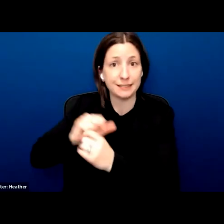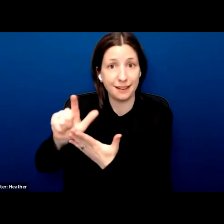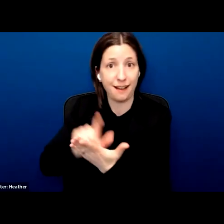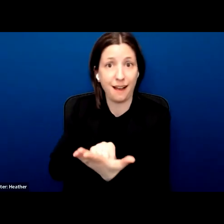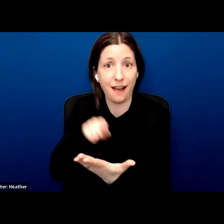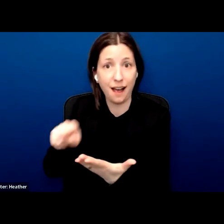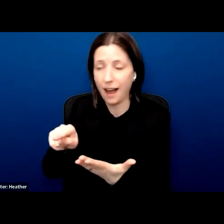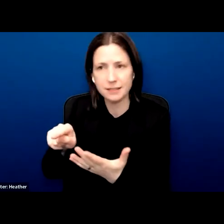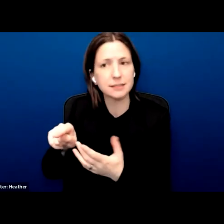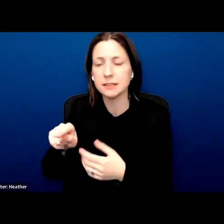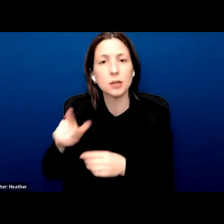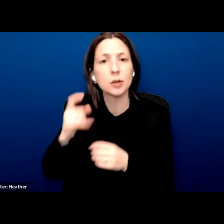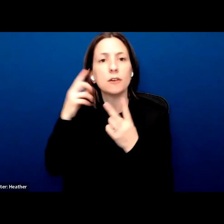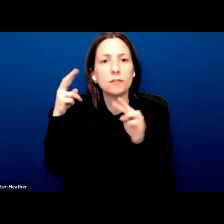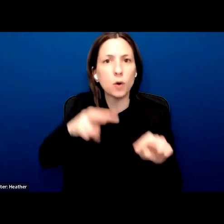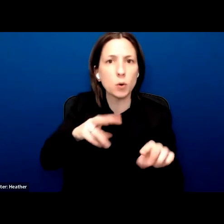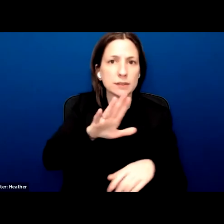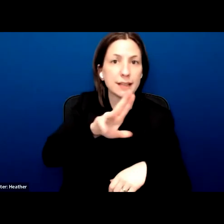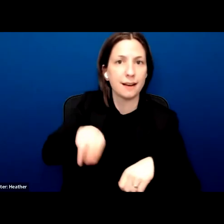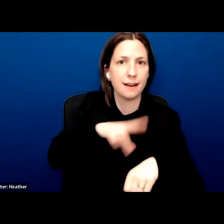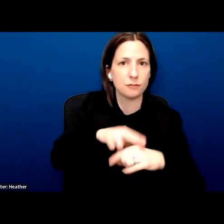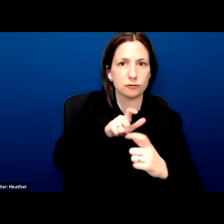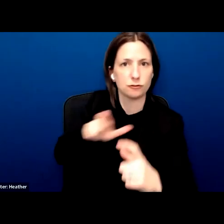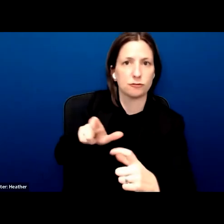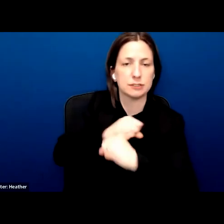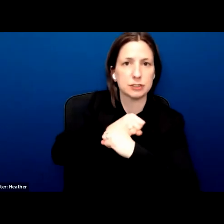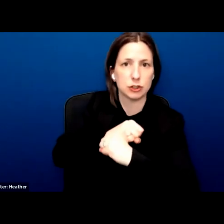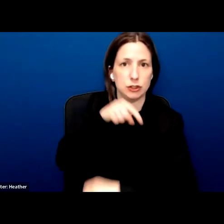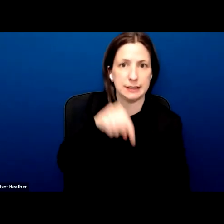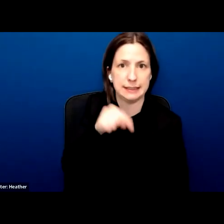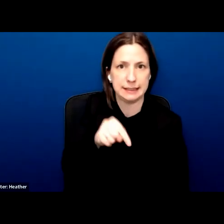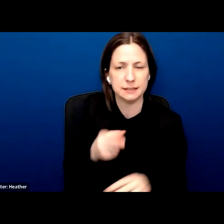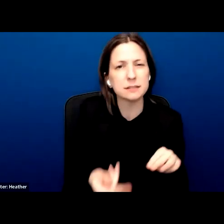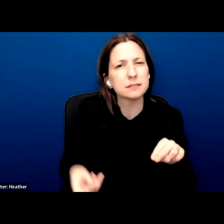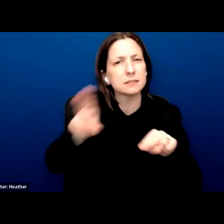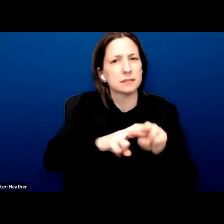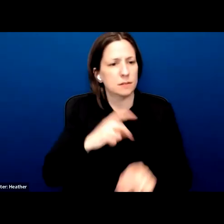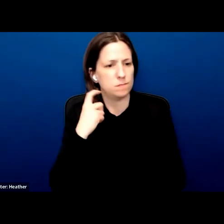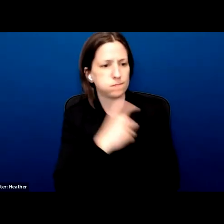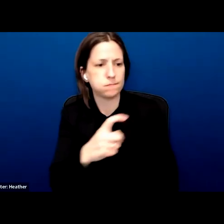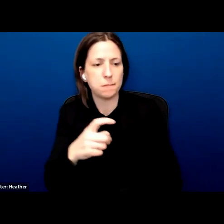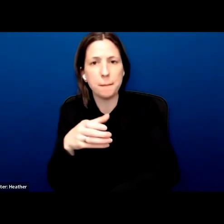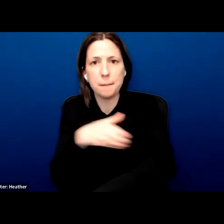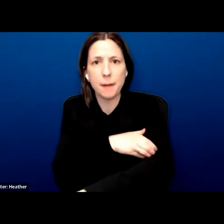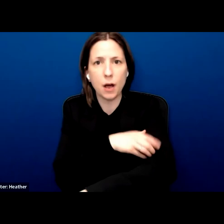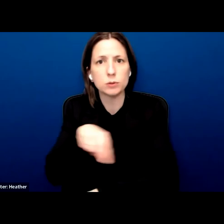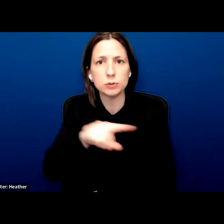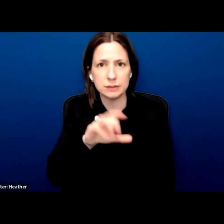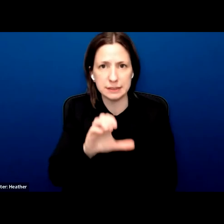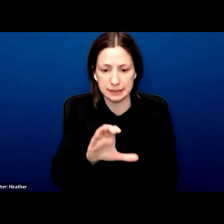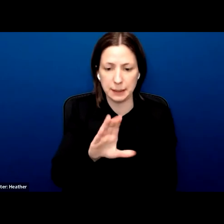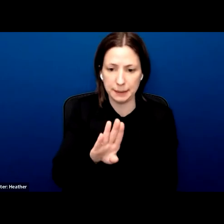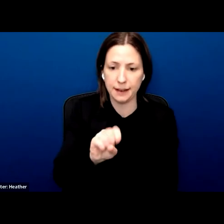instead focus on the national security lens, resulting in increased powers for Canada's border agency to deny protection, detain